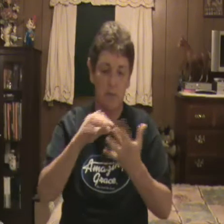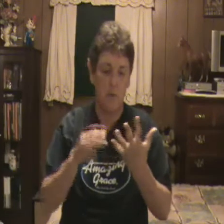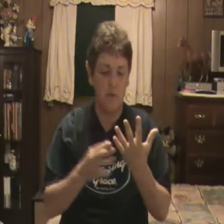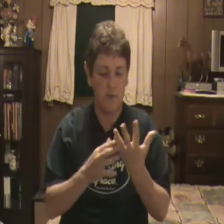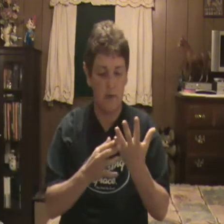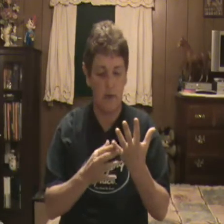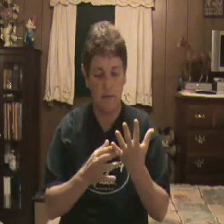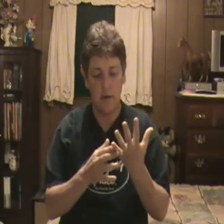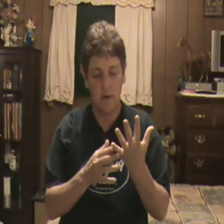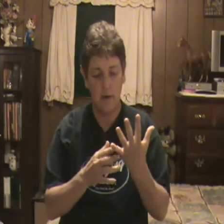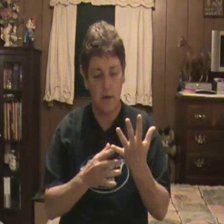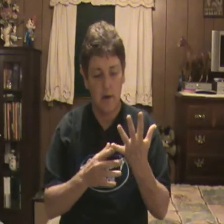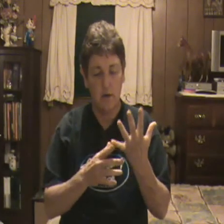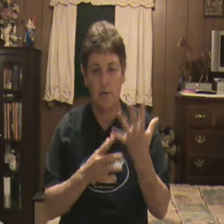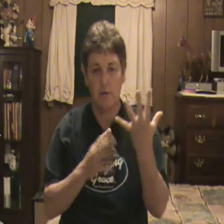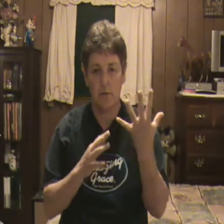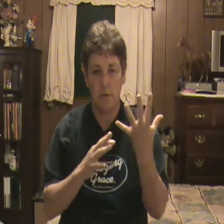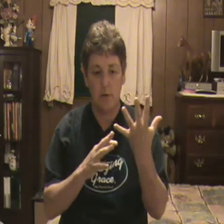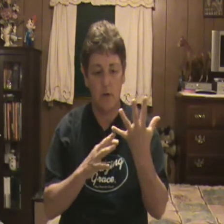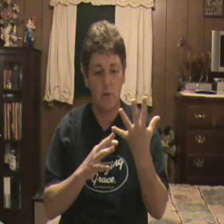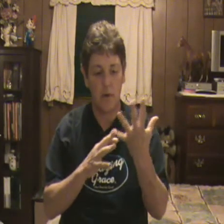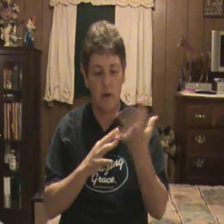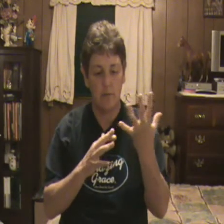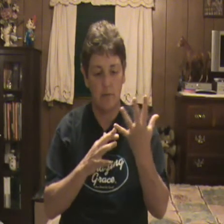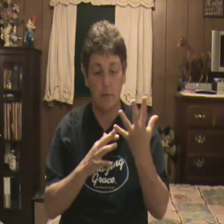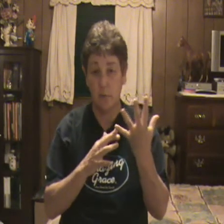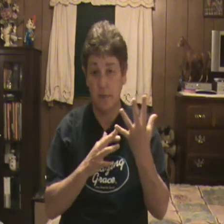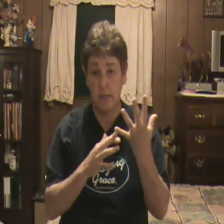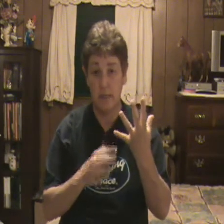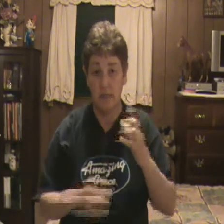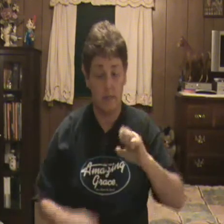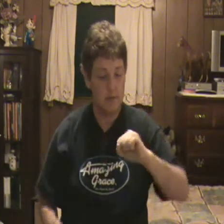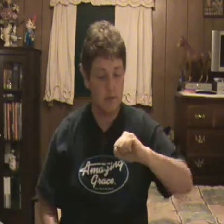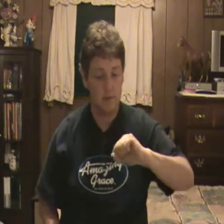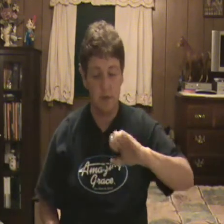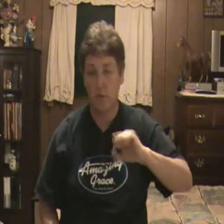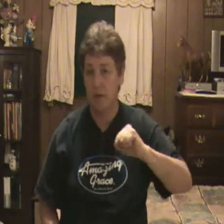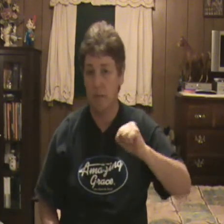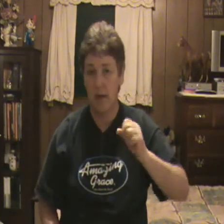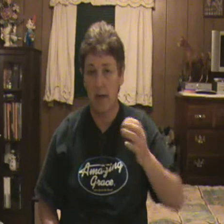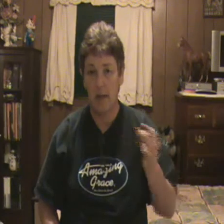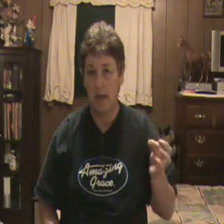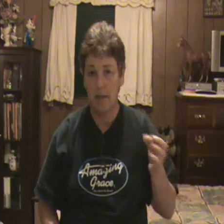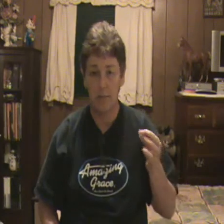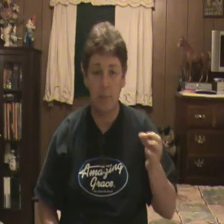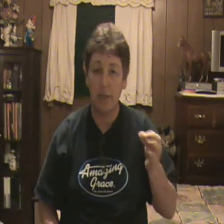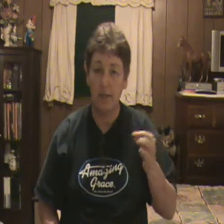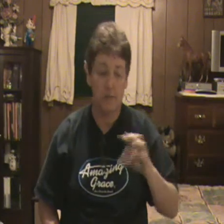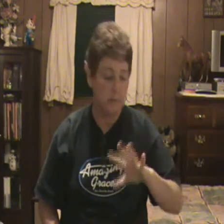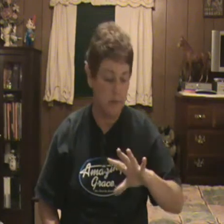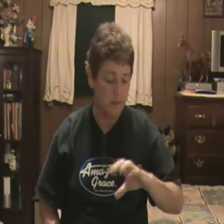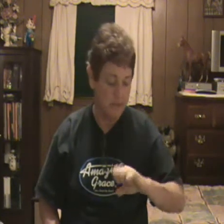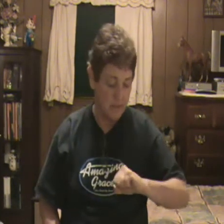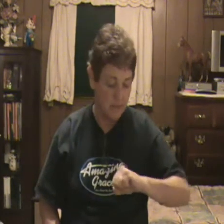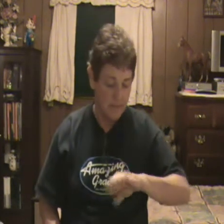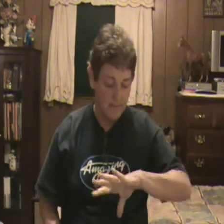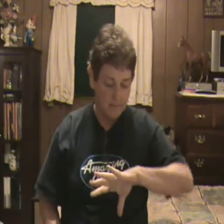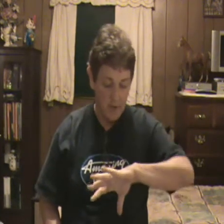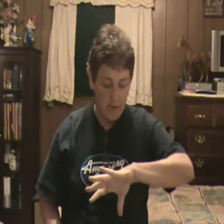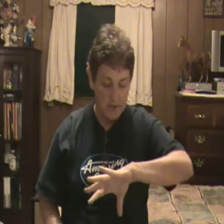anymore. I've really got the, you know, the strength to hold them out and the resistance and the strength in my hand, like I said, my pinching ability. I